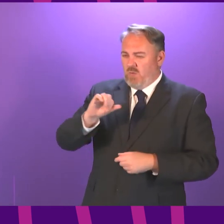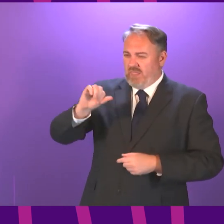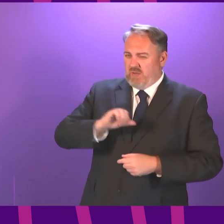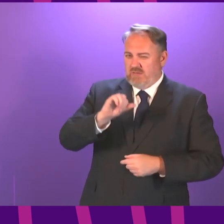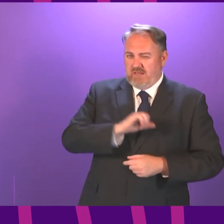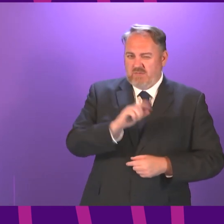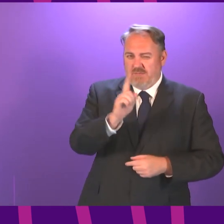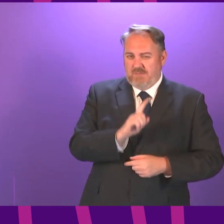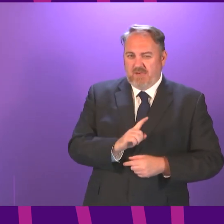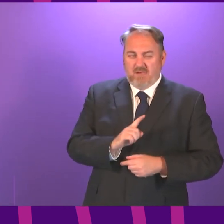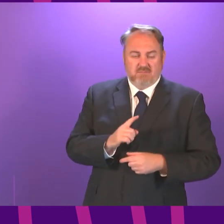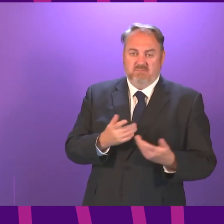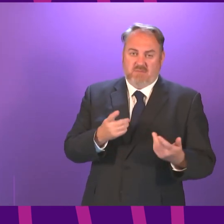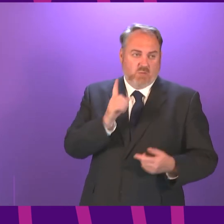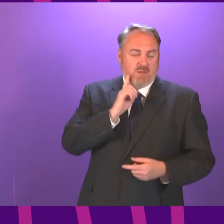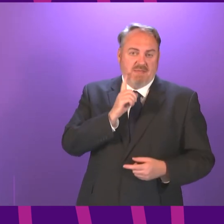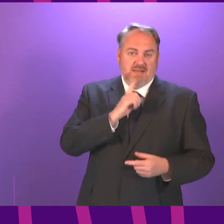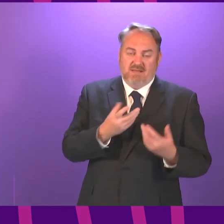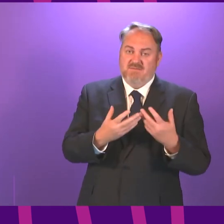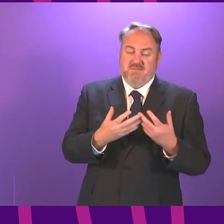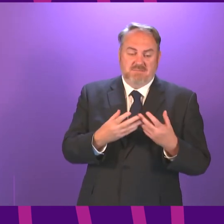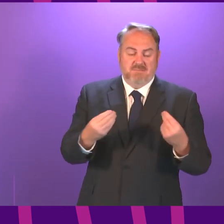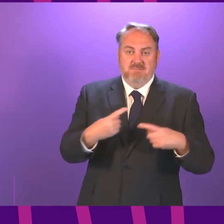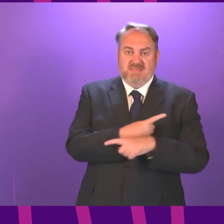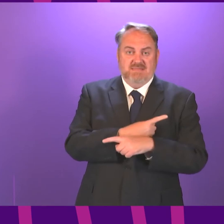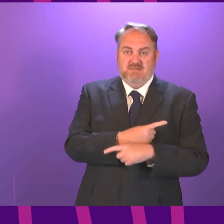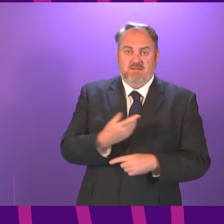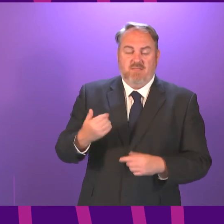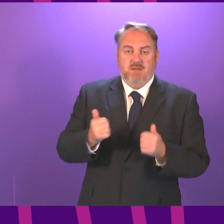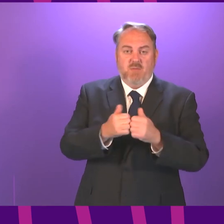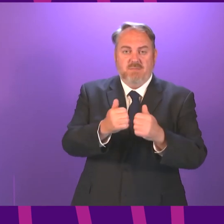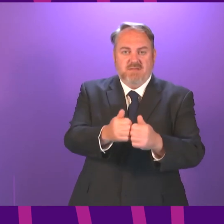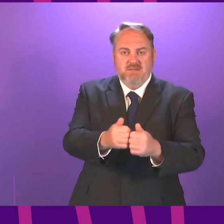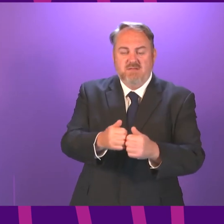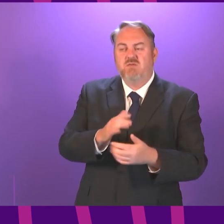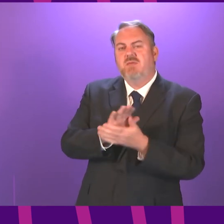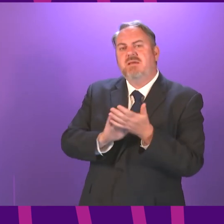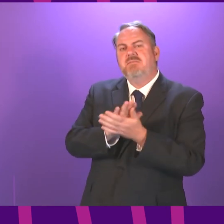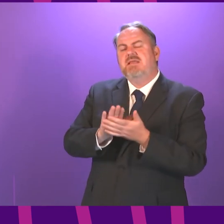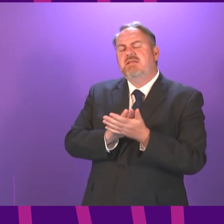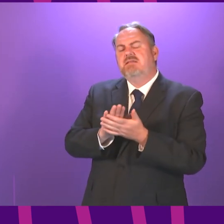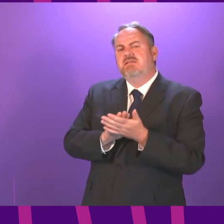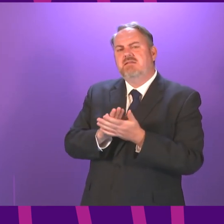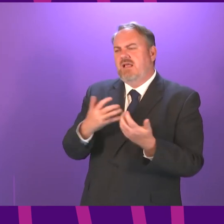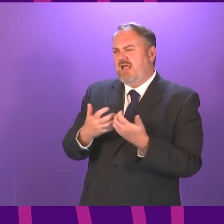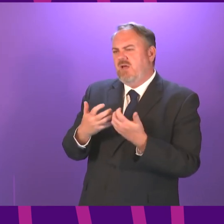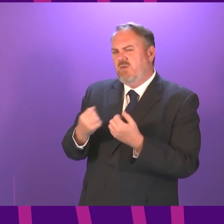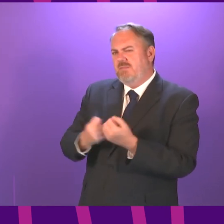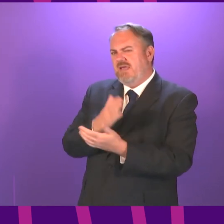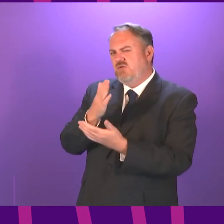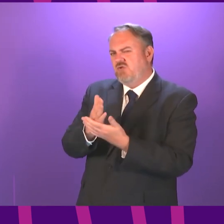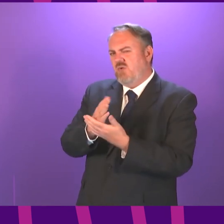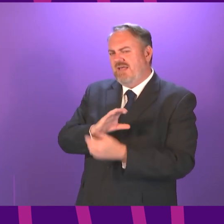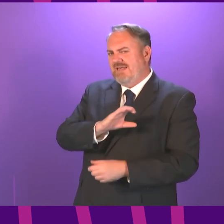tests have been proven to reduce the number of women who default on their appointment Can the First Minister therefore outline how cancer diagnostic